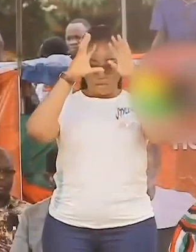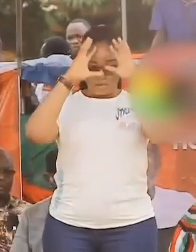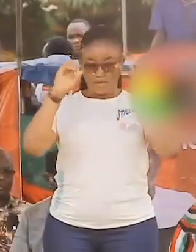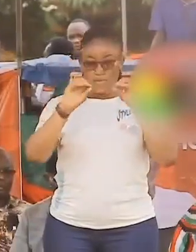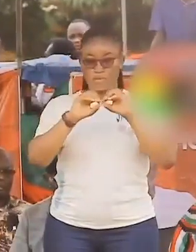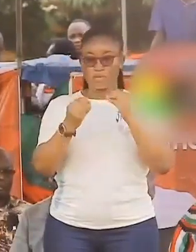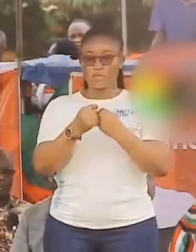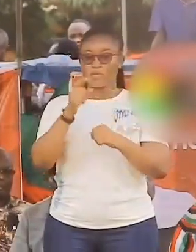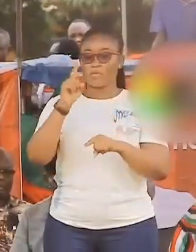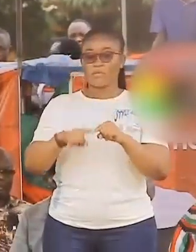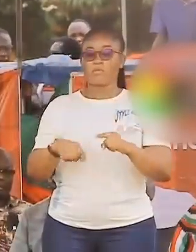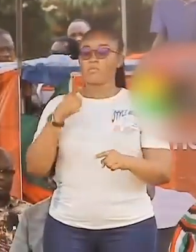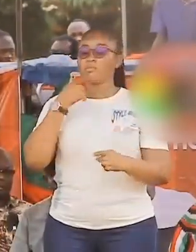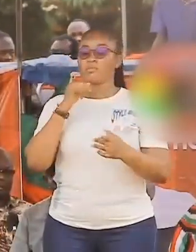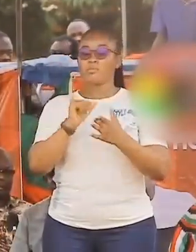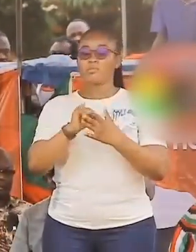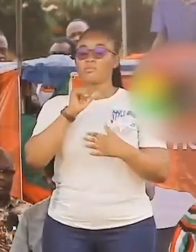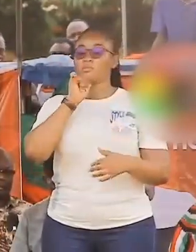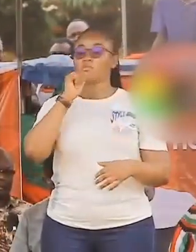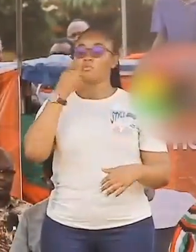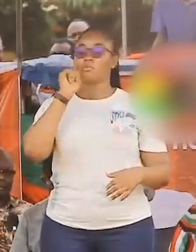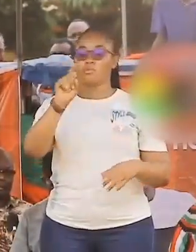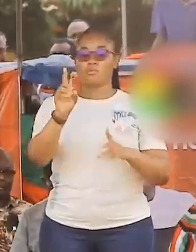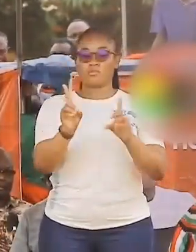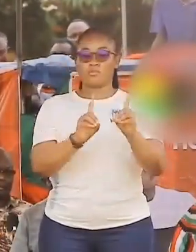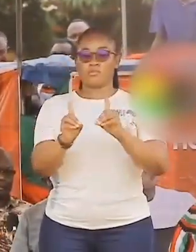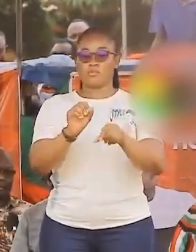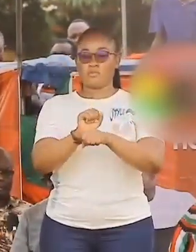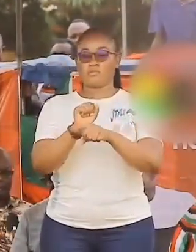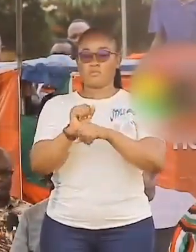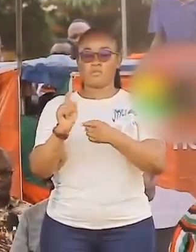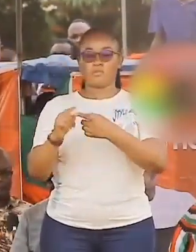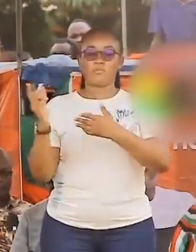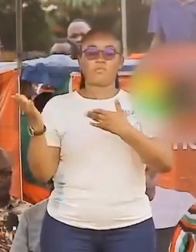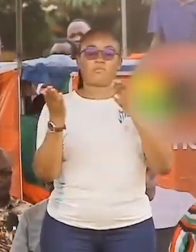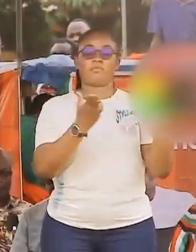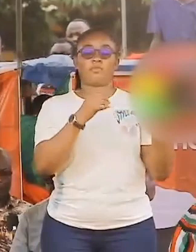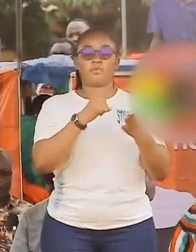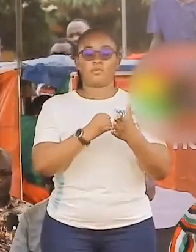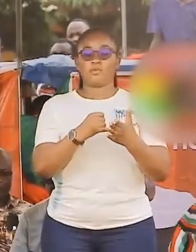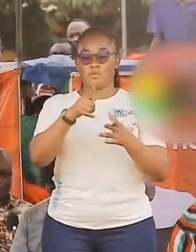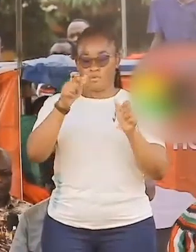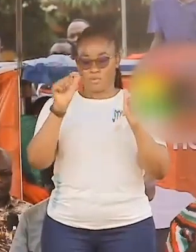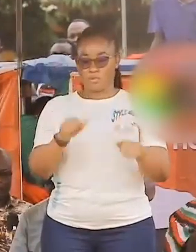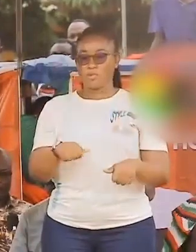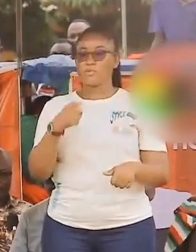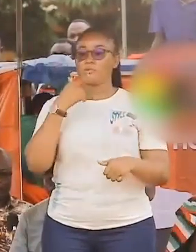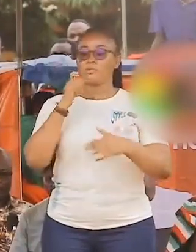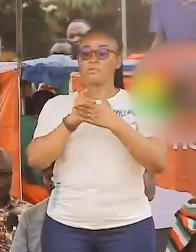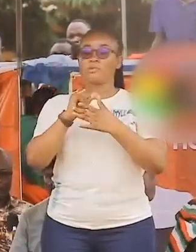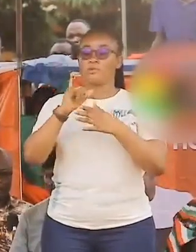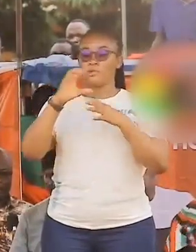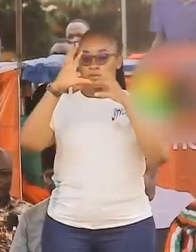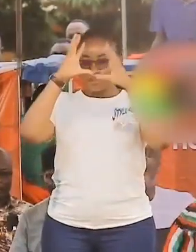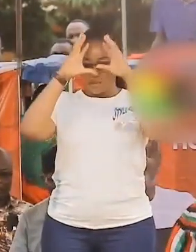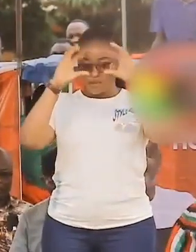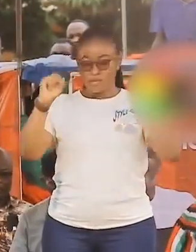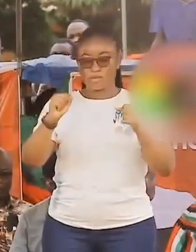He said, I'm not to He said, I'm not going the president,